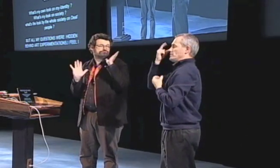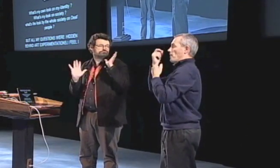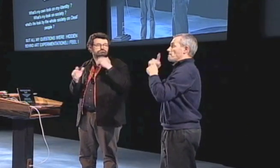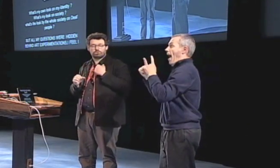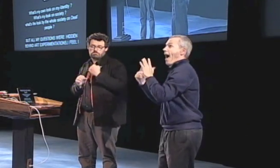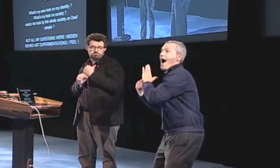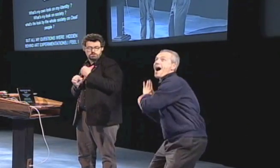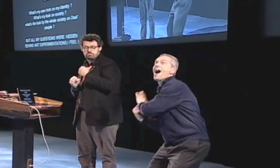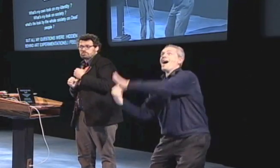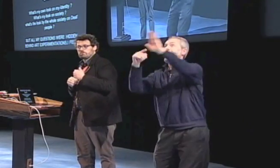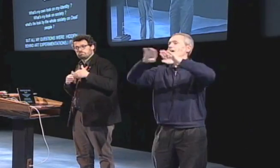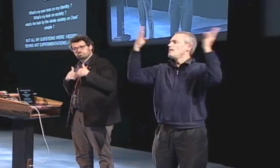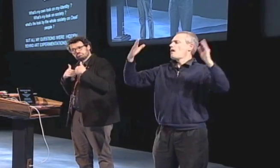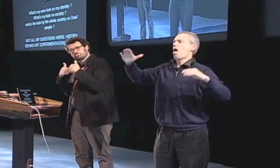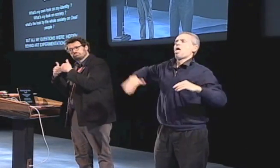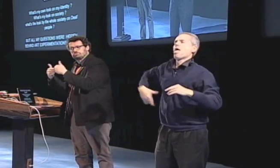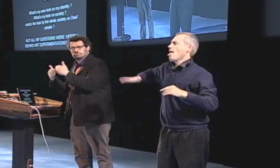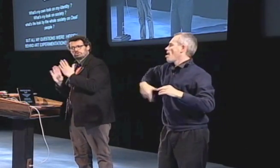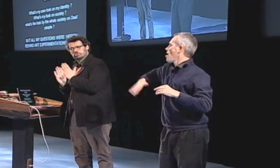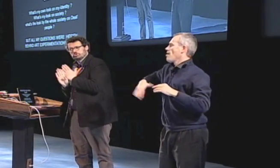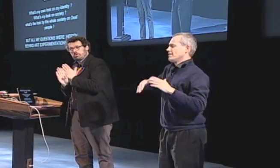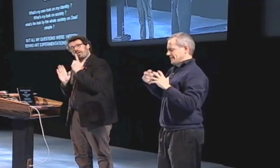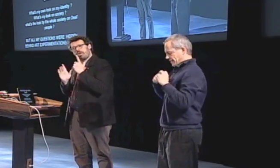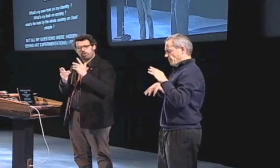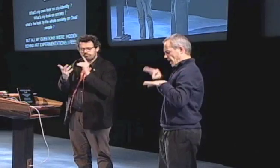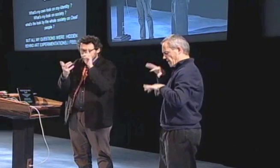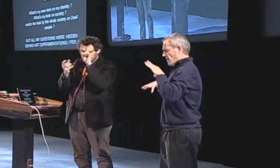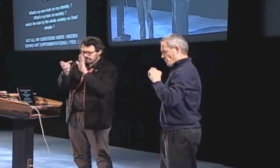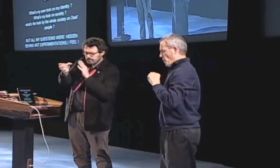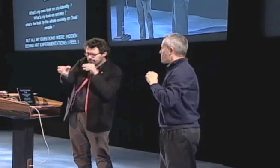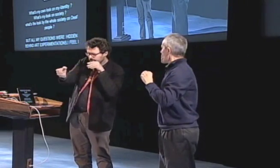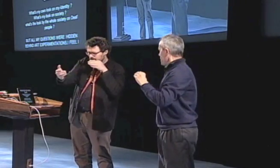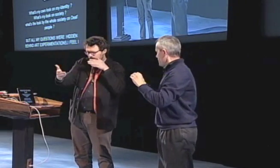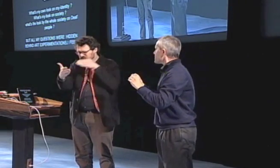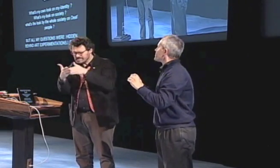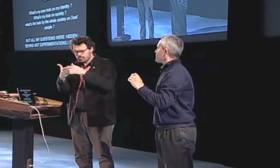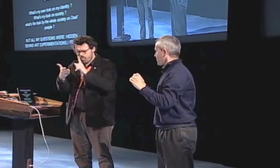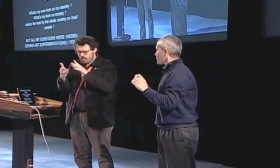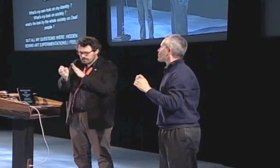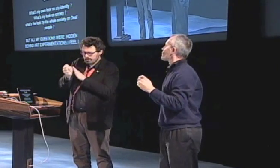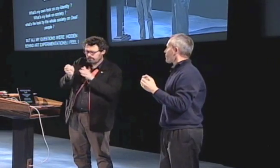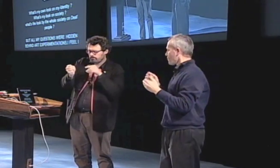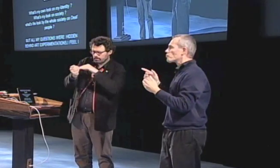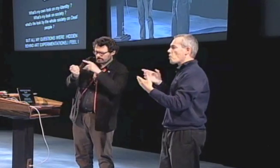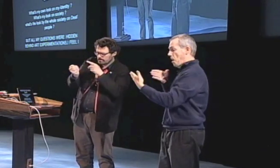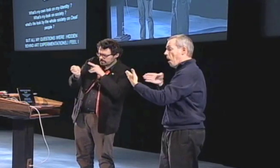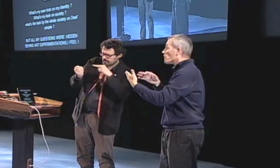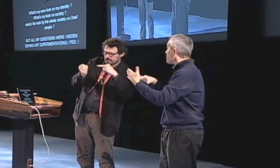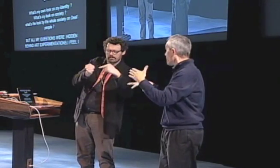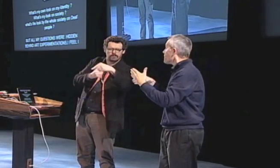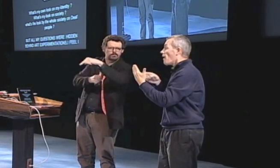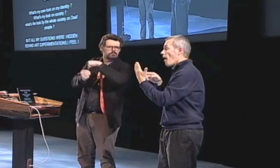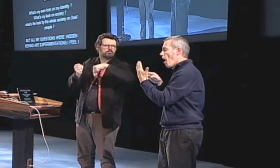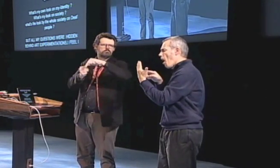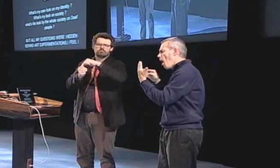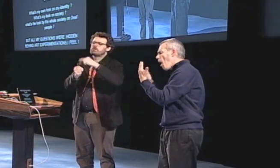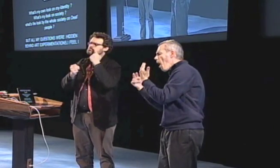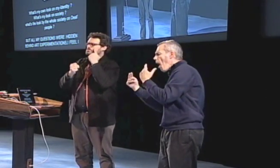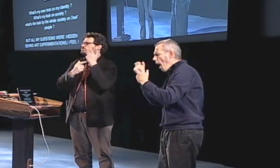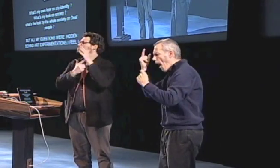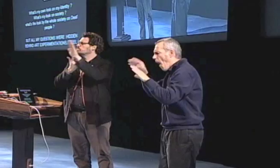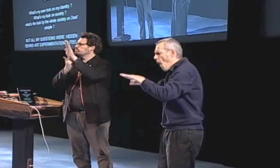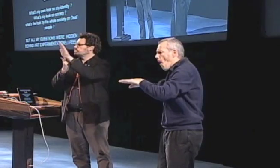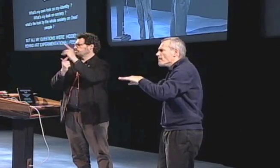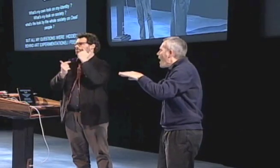the world. But I had to understand how I could take that information, combine it with my life experience, and show the